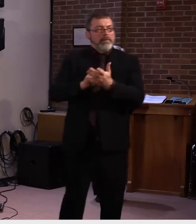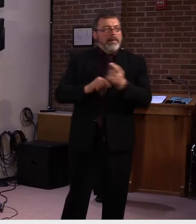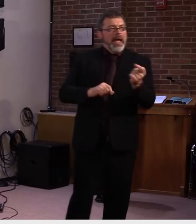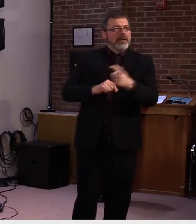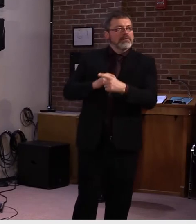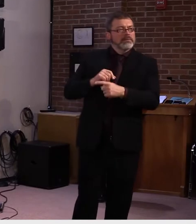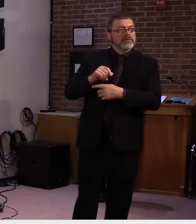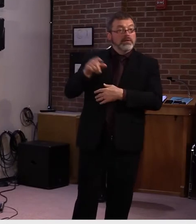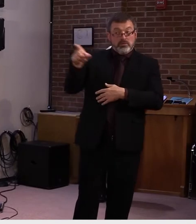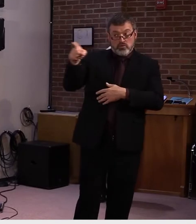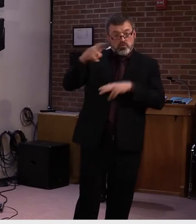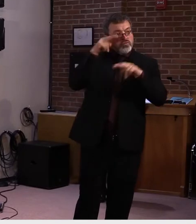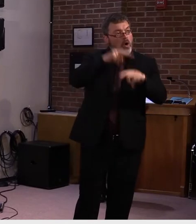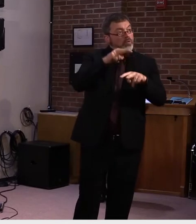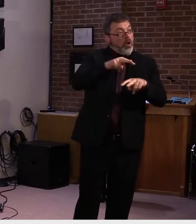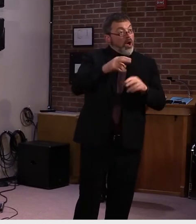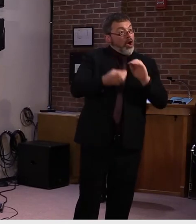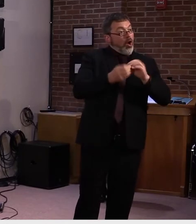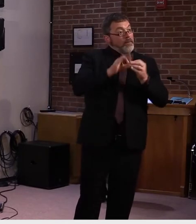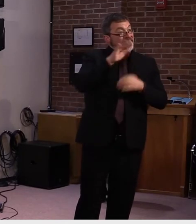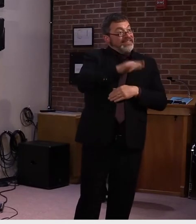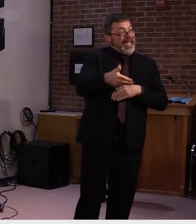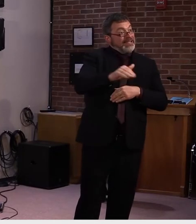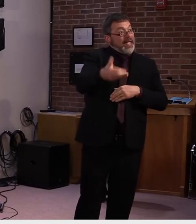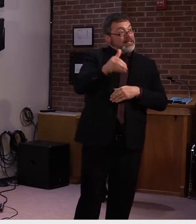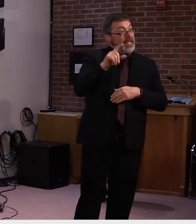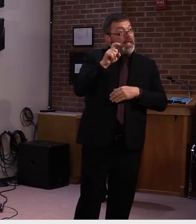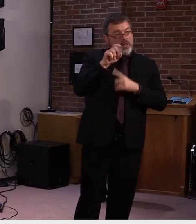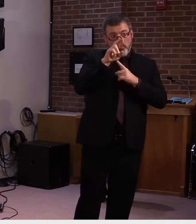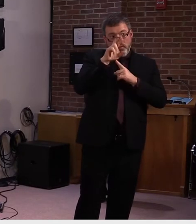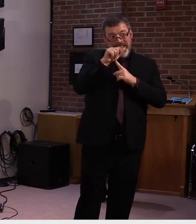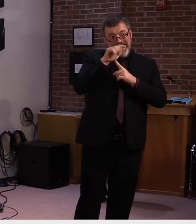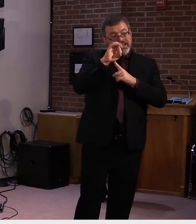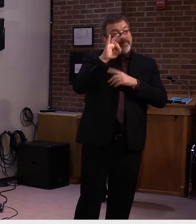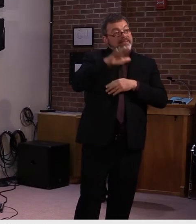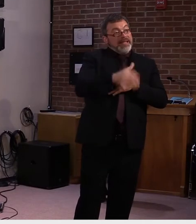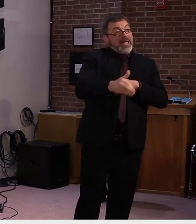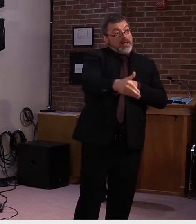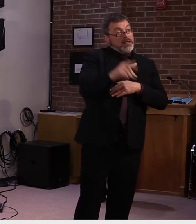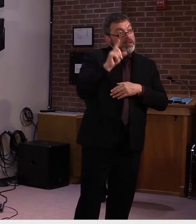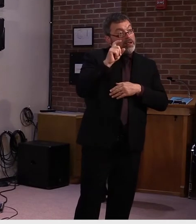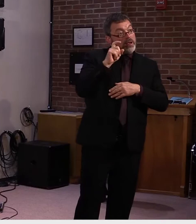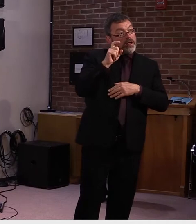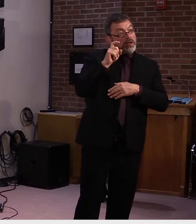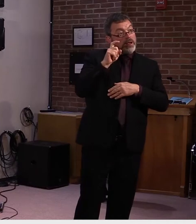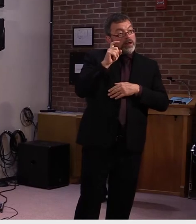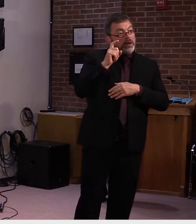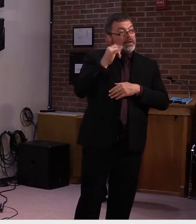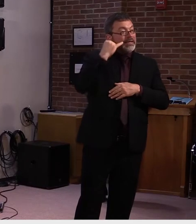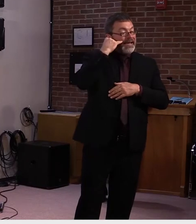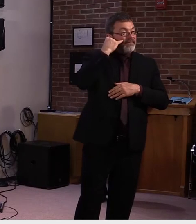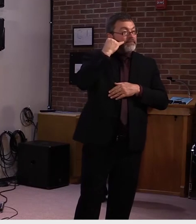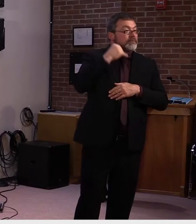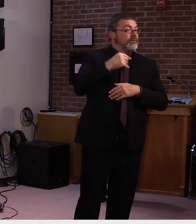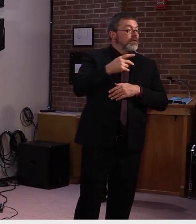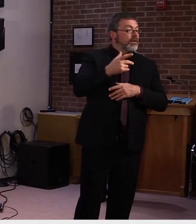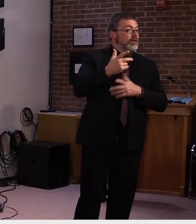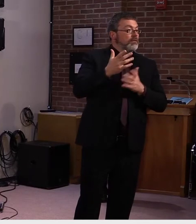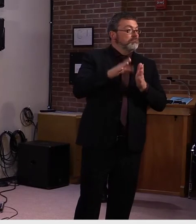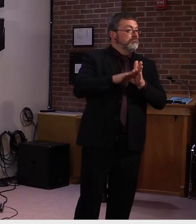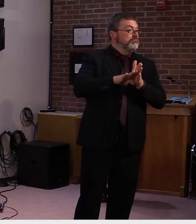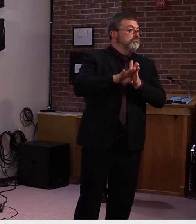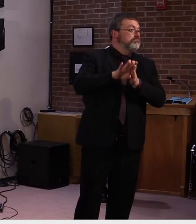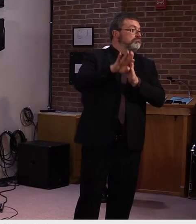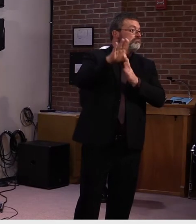rate, the death percentage remains very low, especially under age 70. I think it's 0.04% for the nation under age 70.